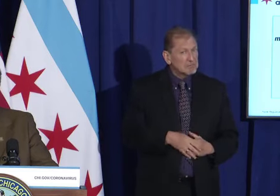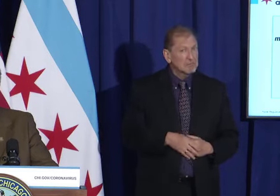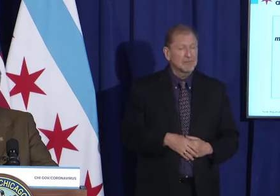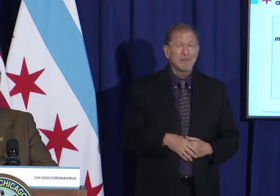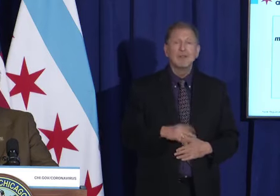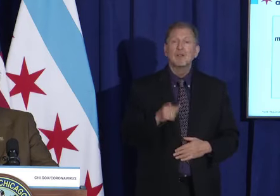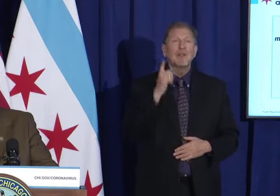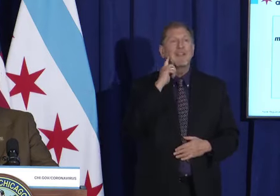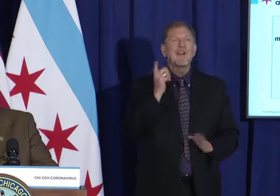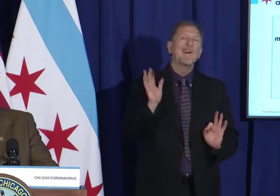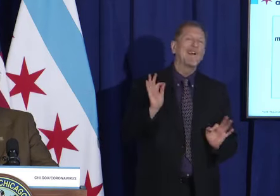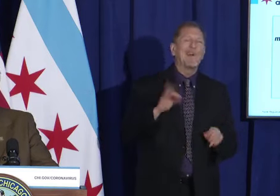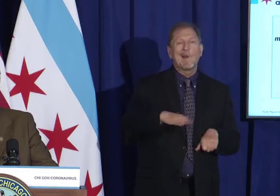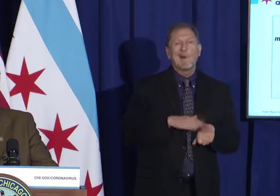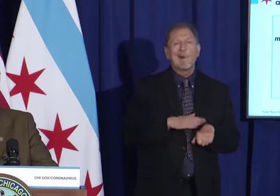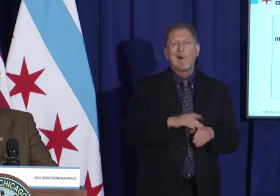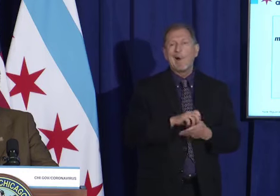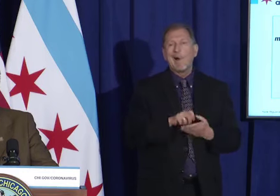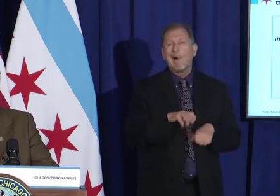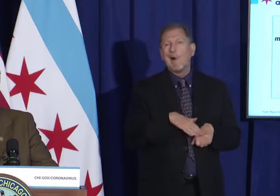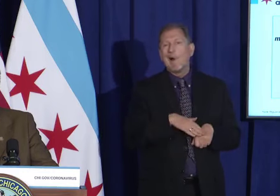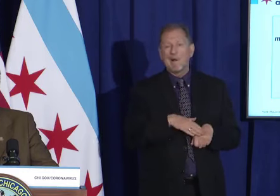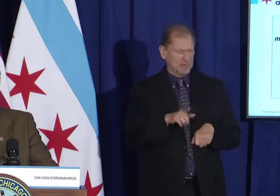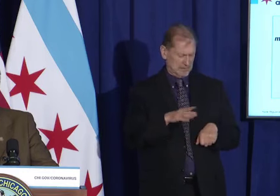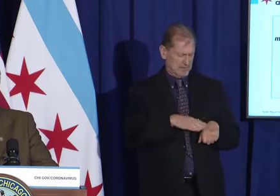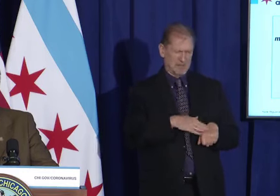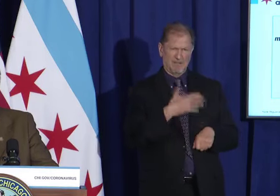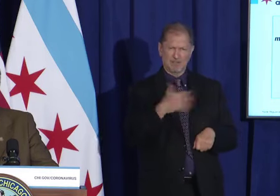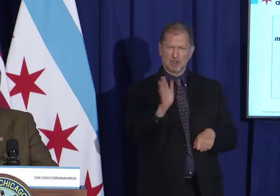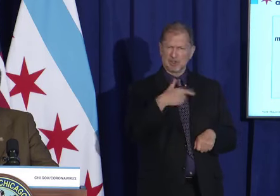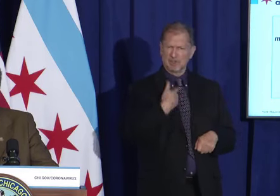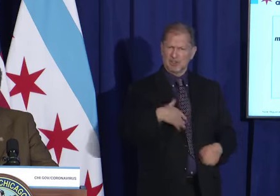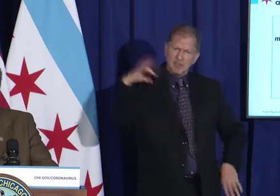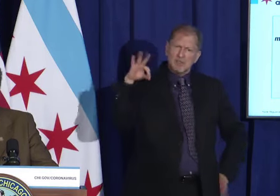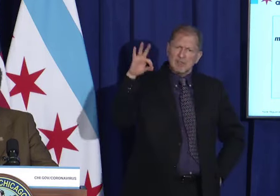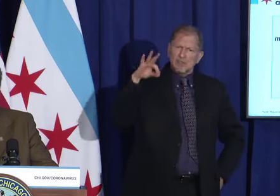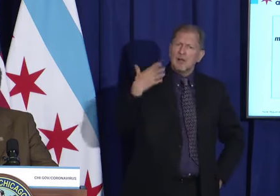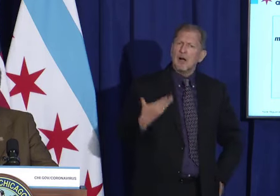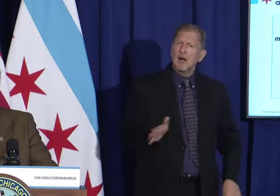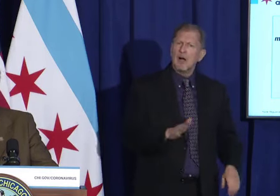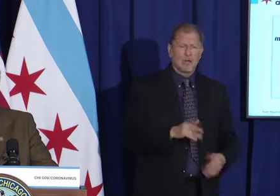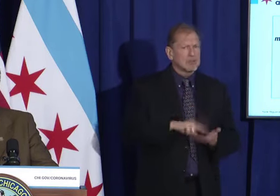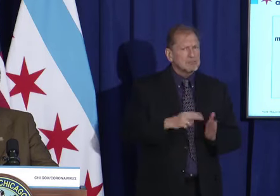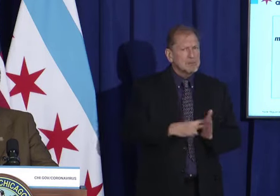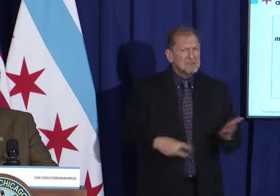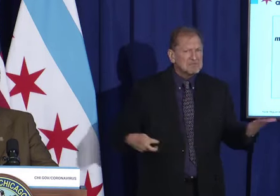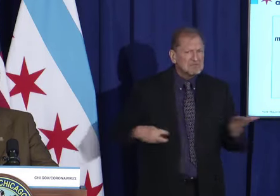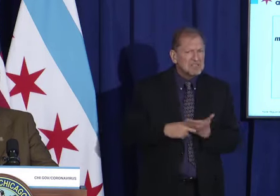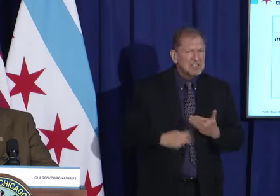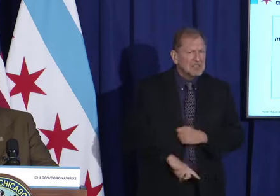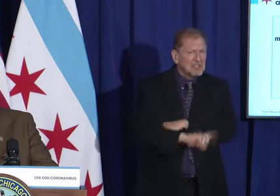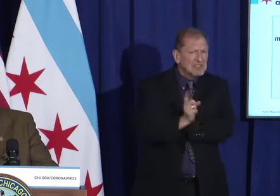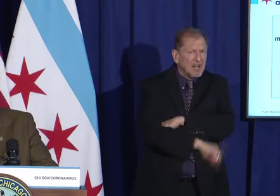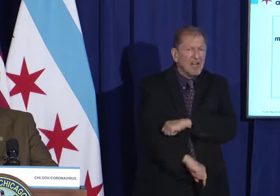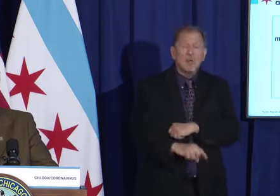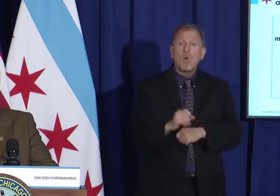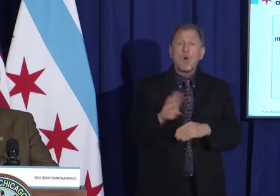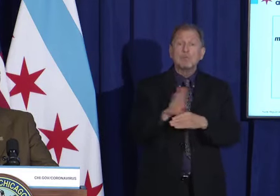warnings. The time for that is over. We're going to fine and, if necessary, shut businesses down.